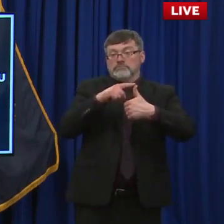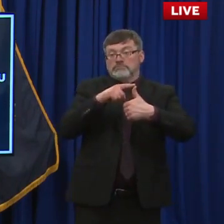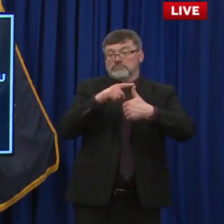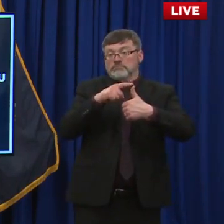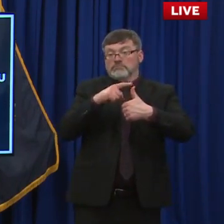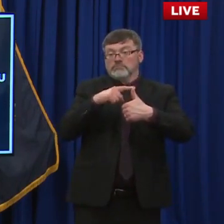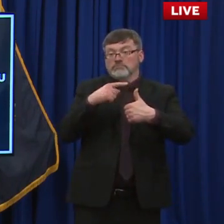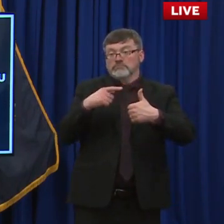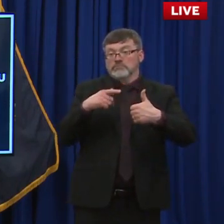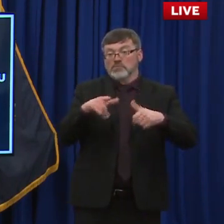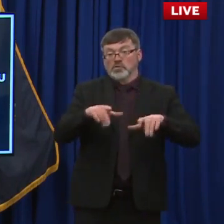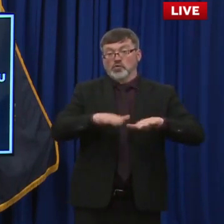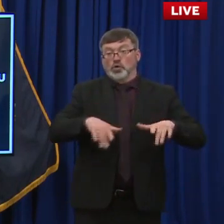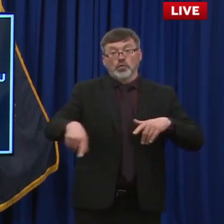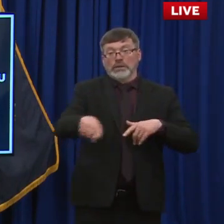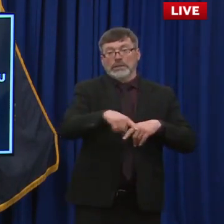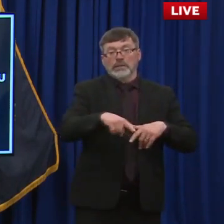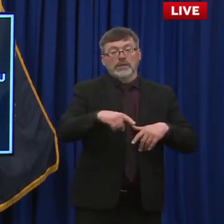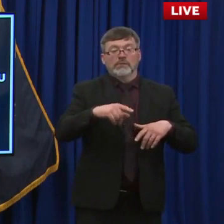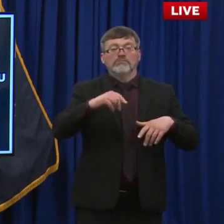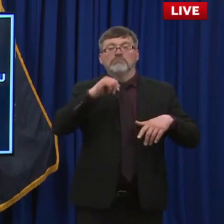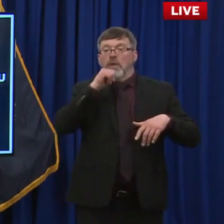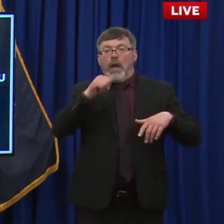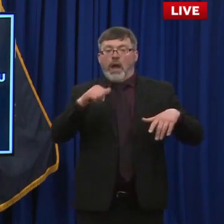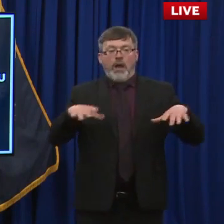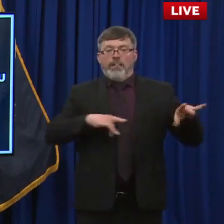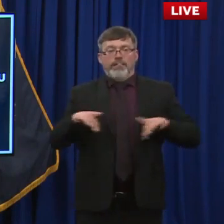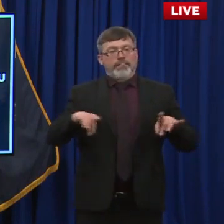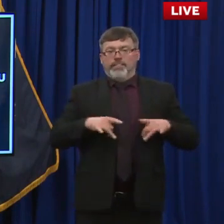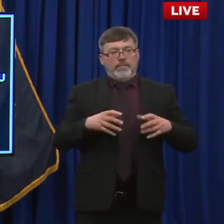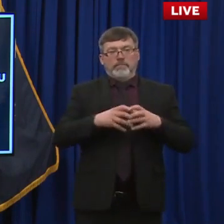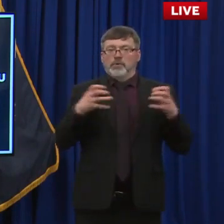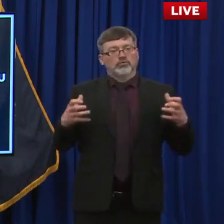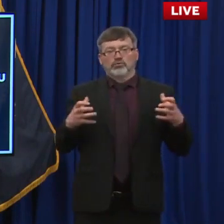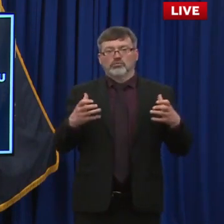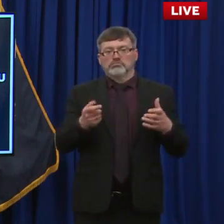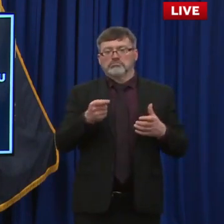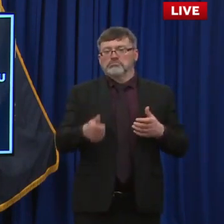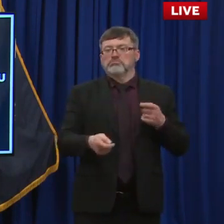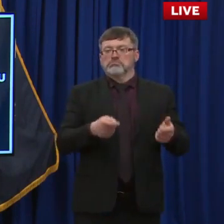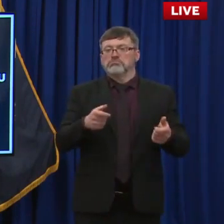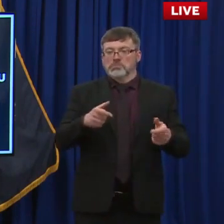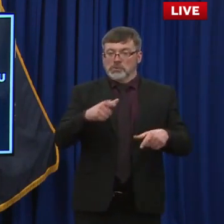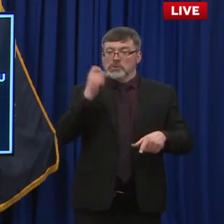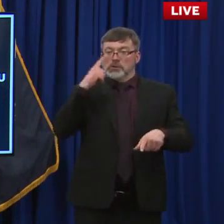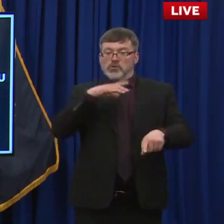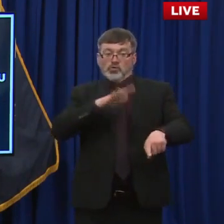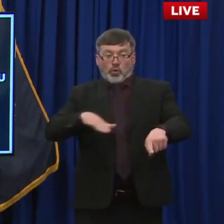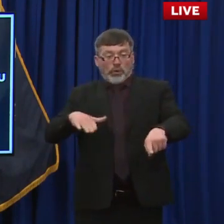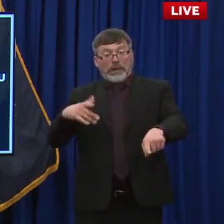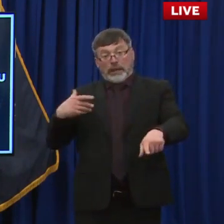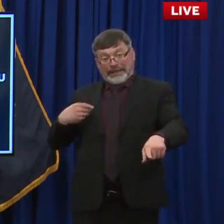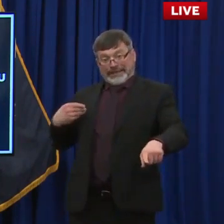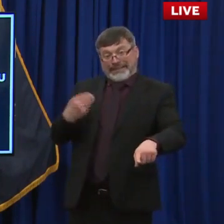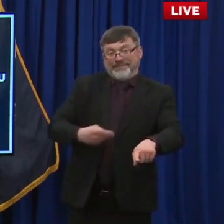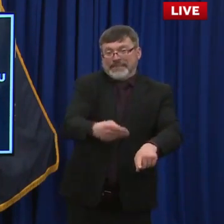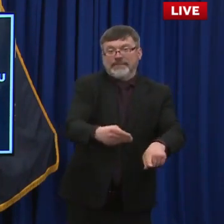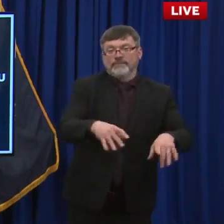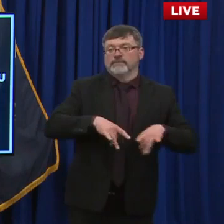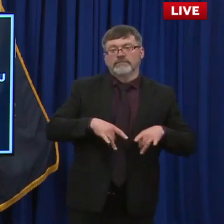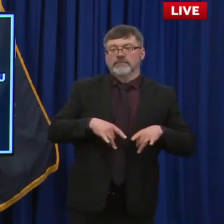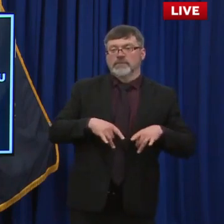infection to other people. And then schools tend to be monitored, controlled settings where there are requirements,